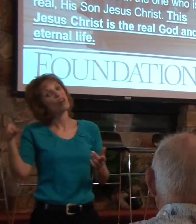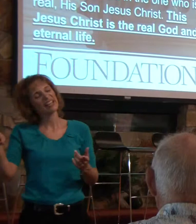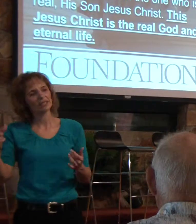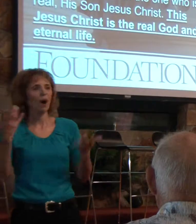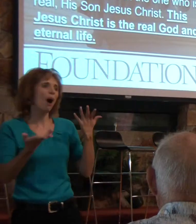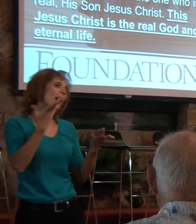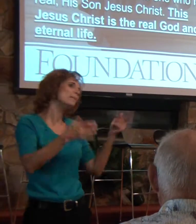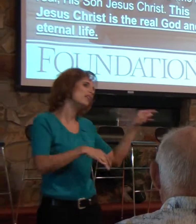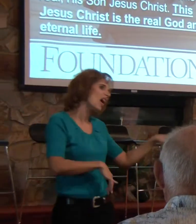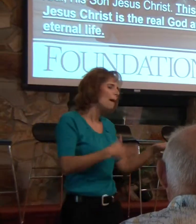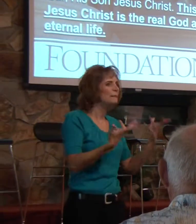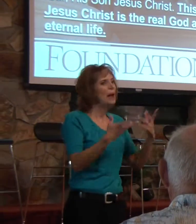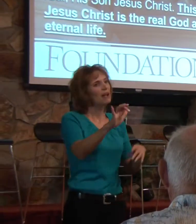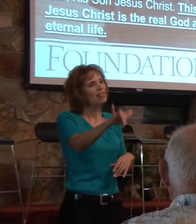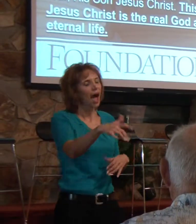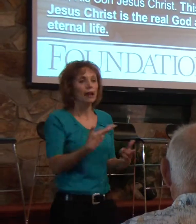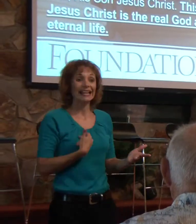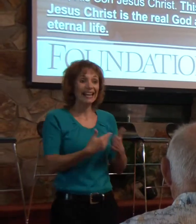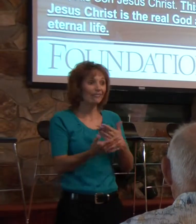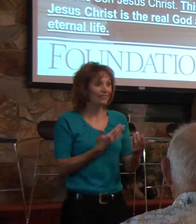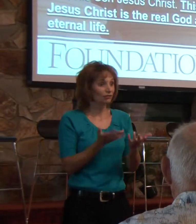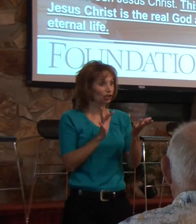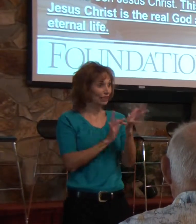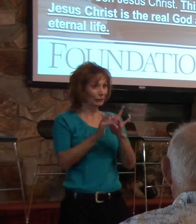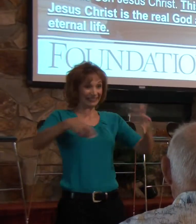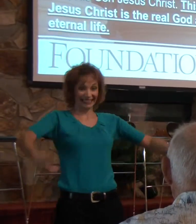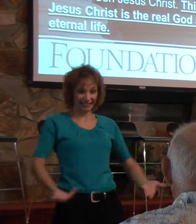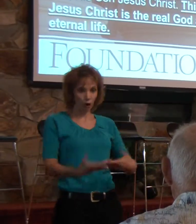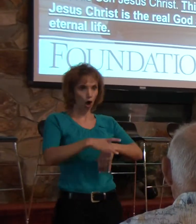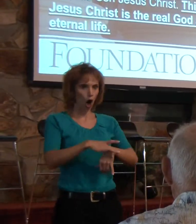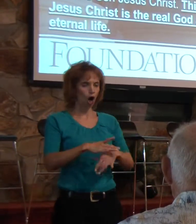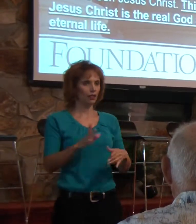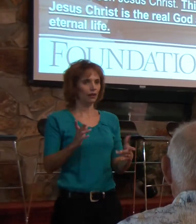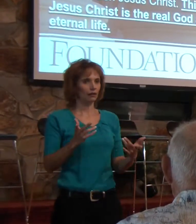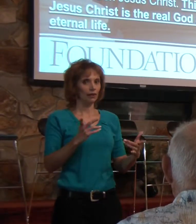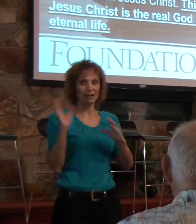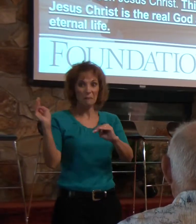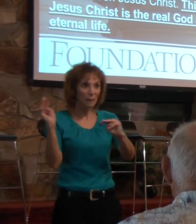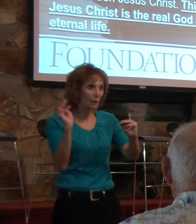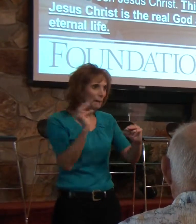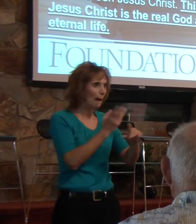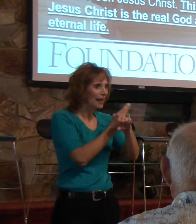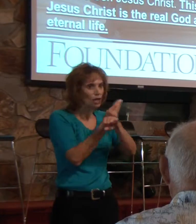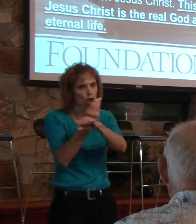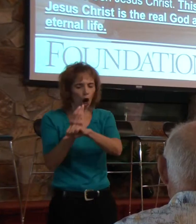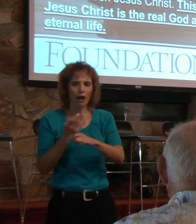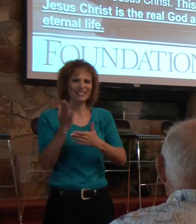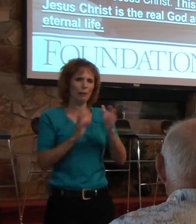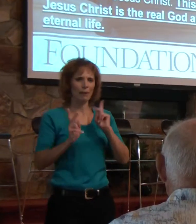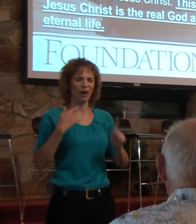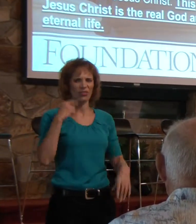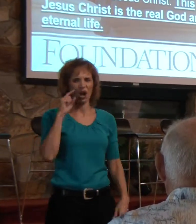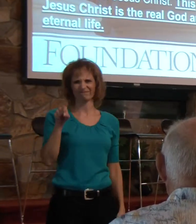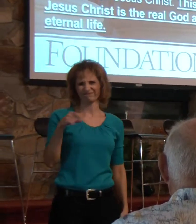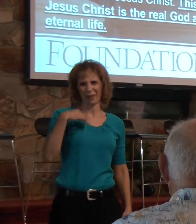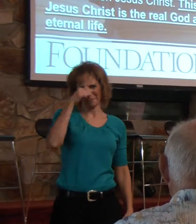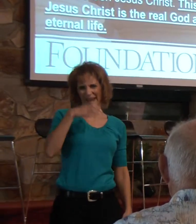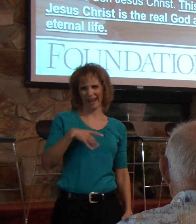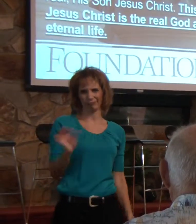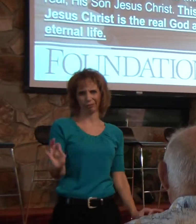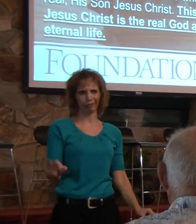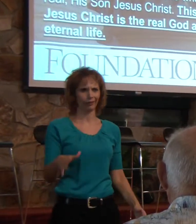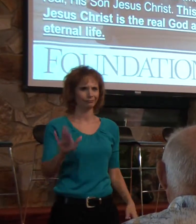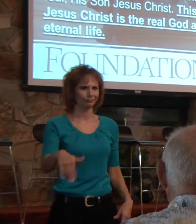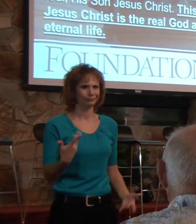is. Even when Jesus walked this earth and he ministered, people were divided. And some people thought he was just a mere man,